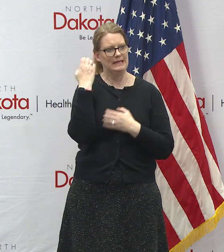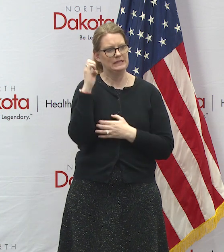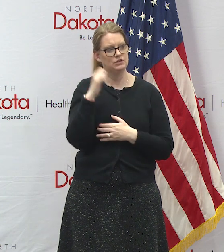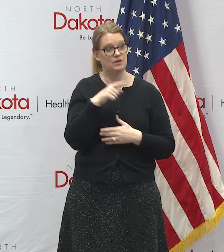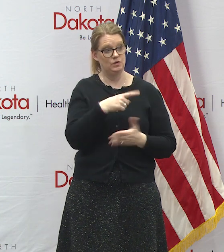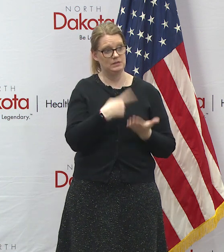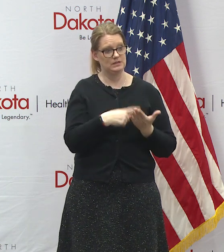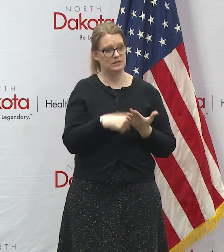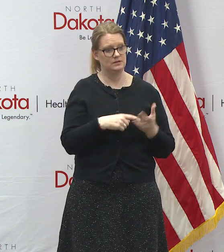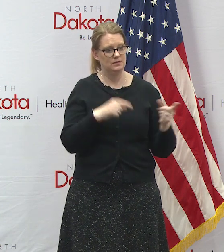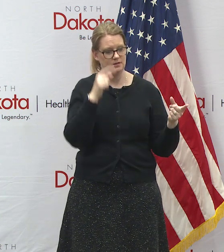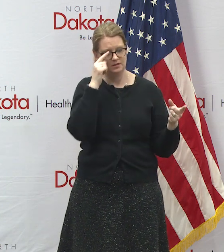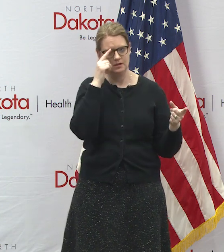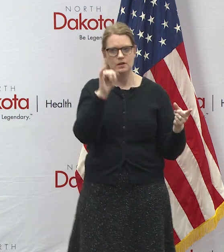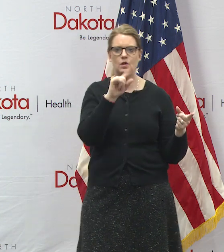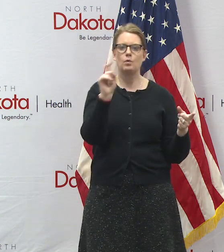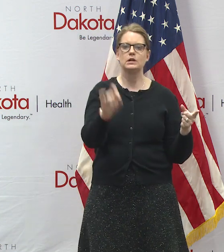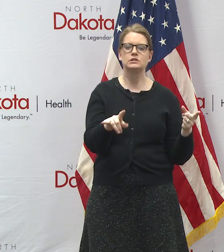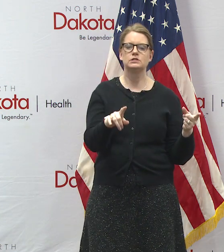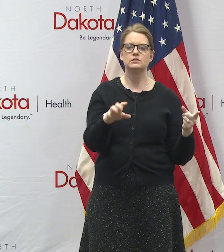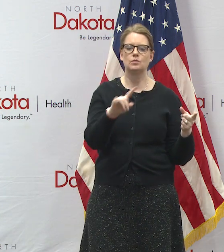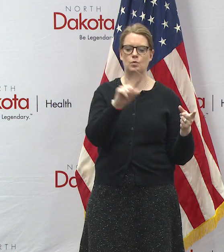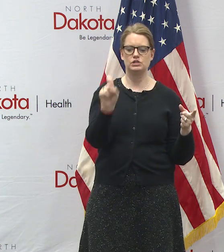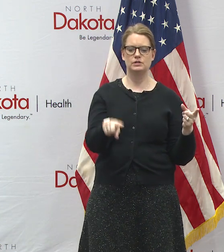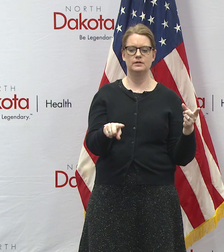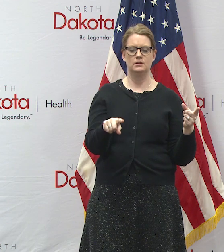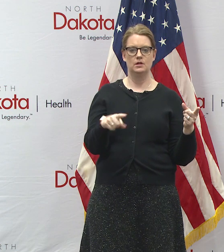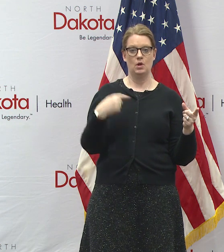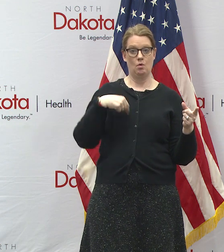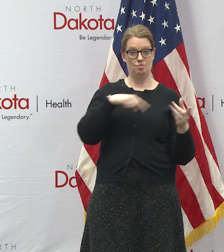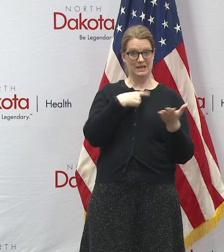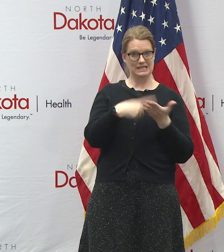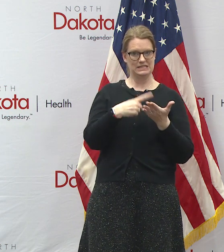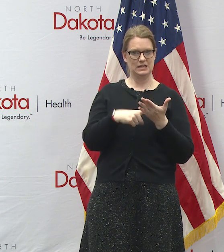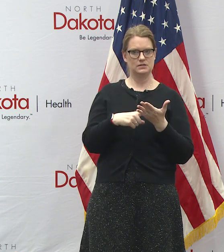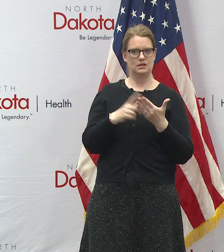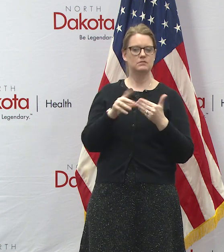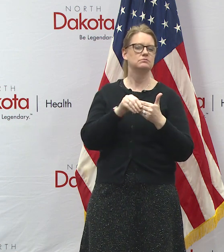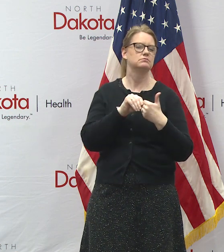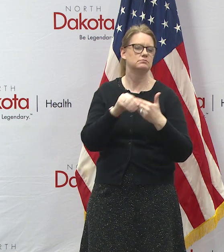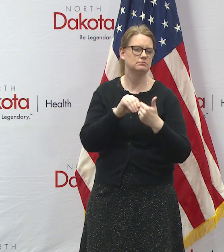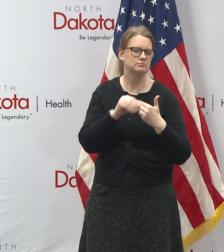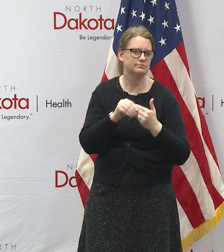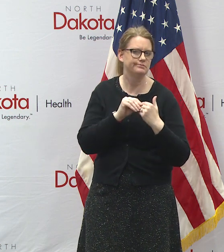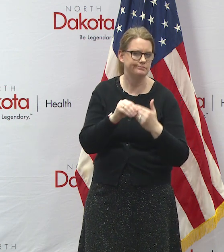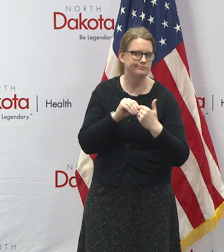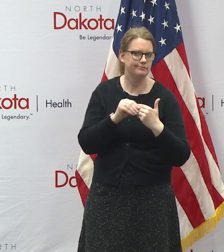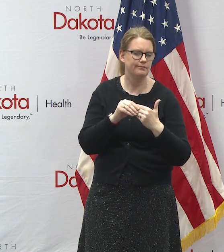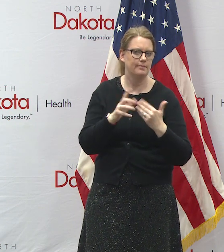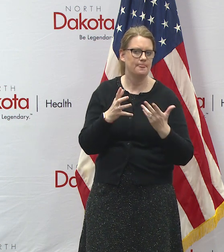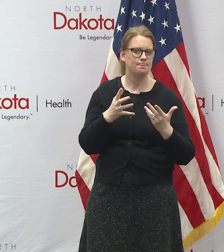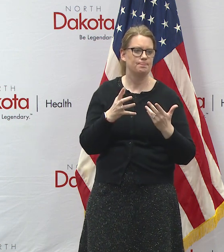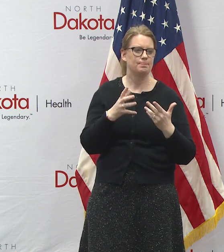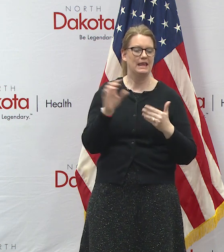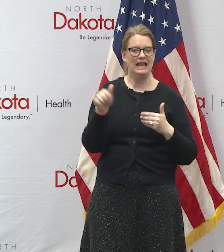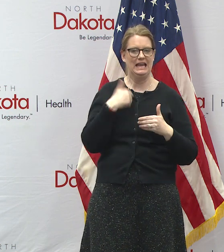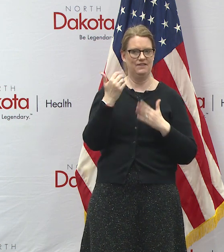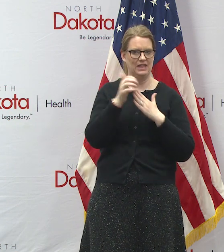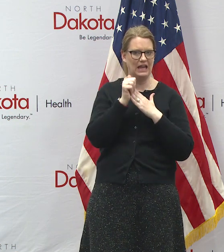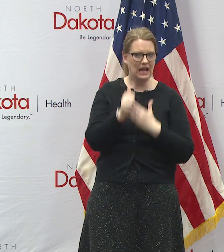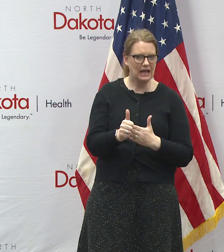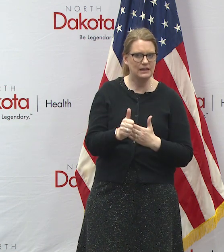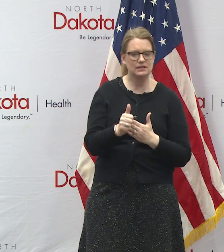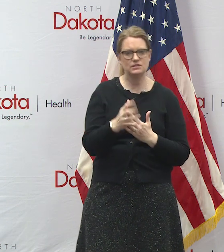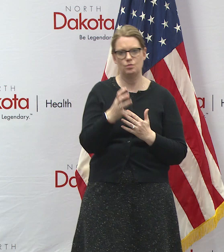uh the question was uh have we discussed relaxing uh any of the guidelines